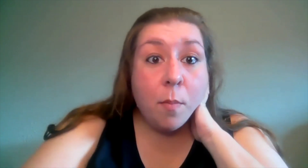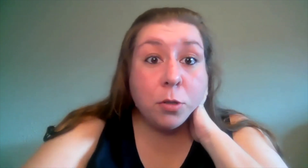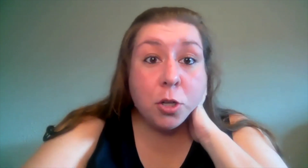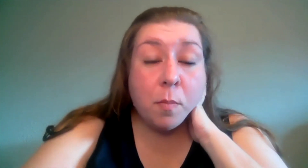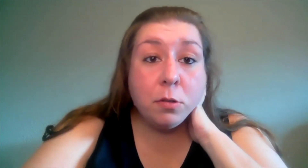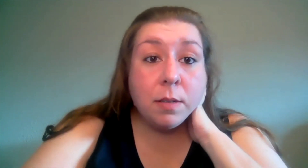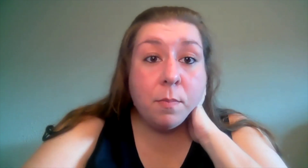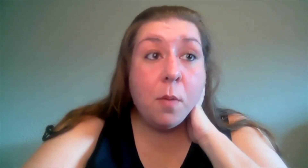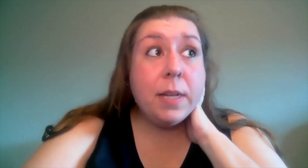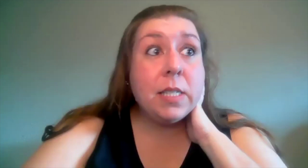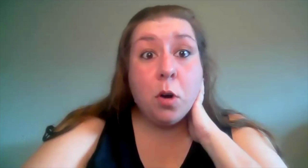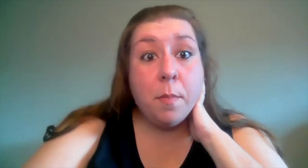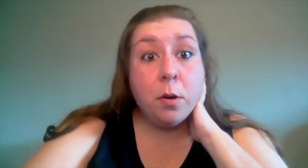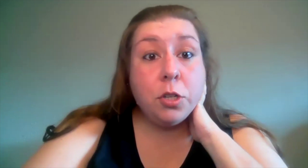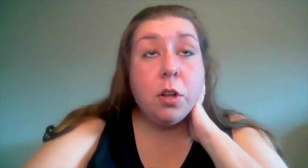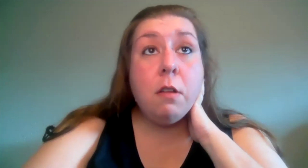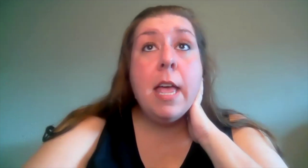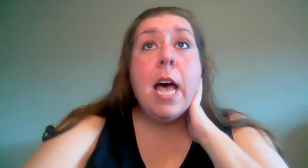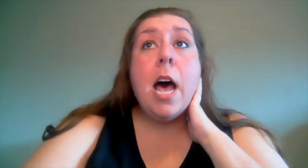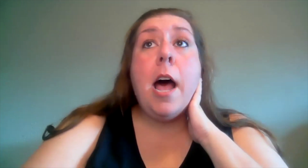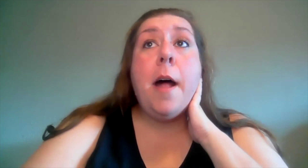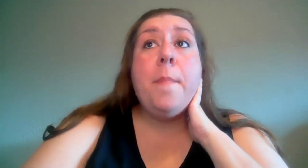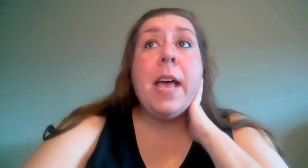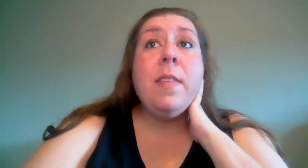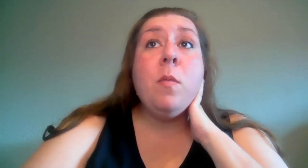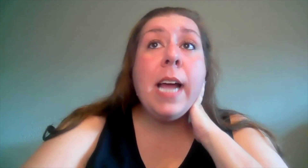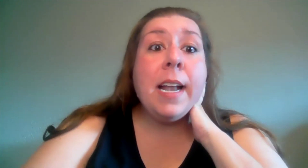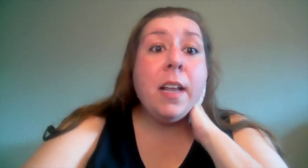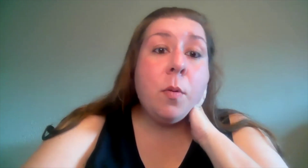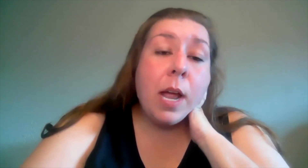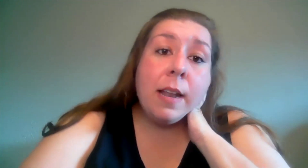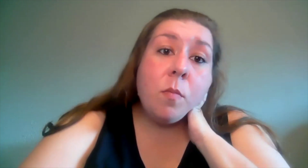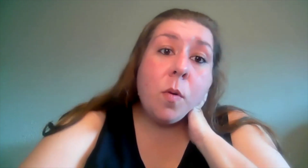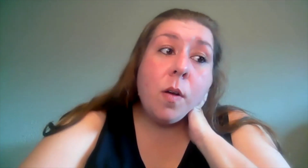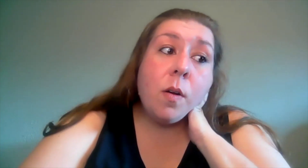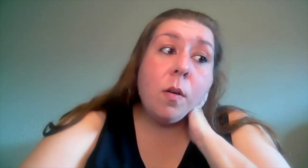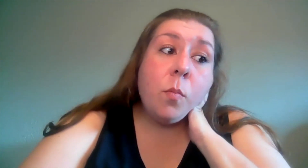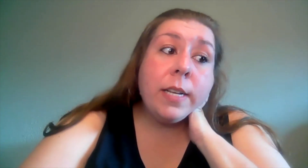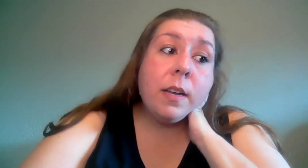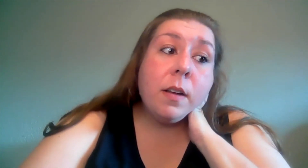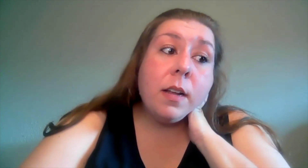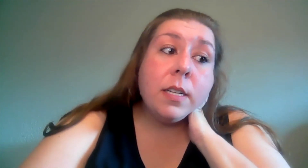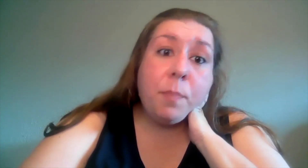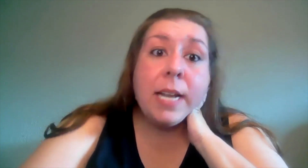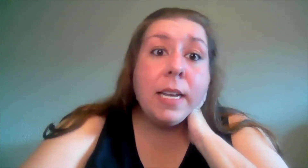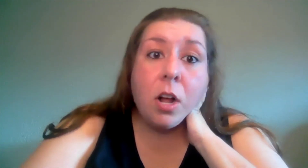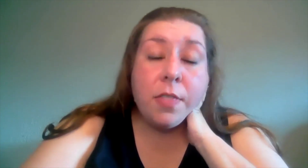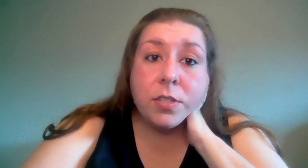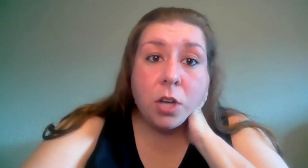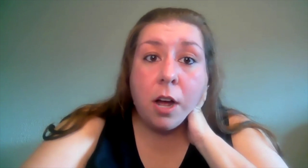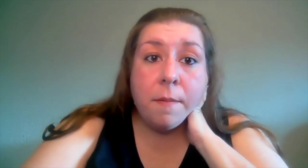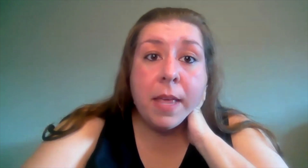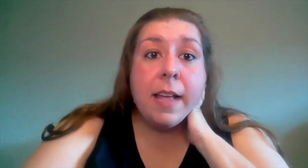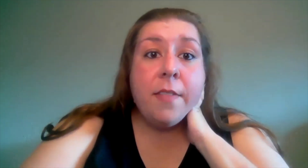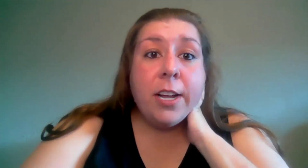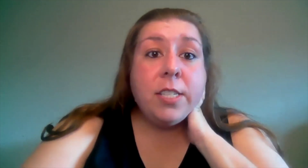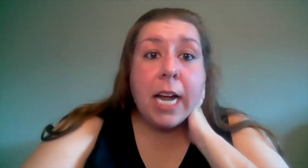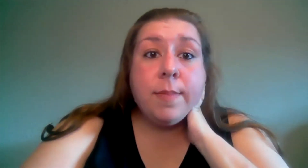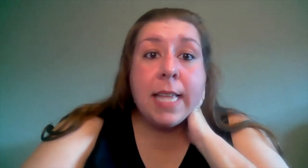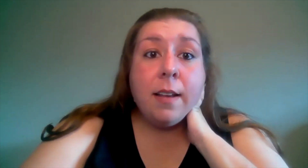emotional moments more emotional um and then we kind of you know and we depending on the song there's times that